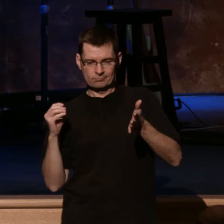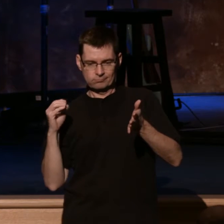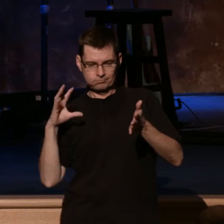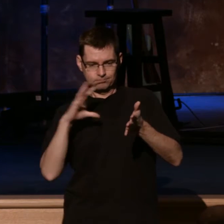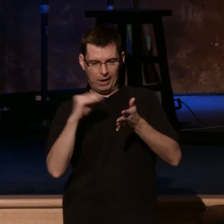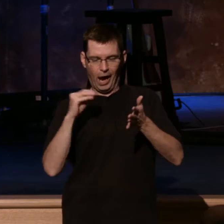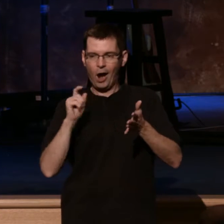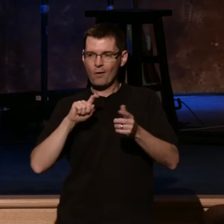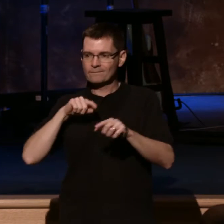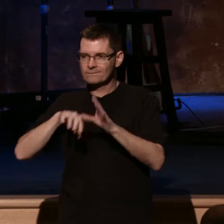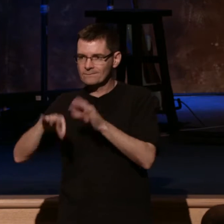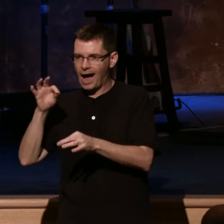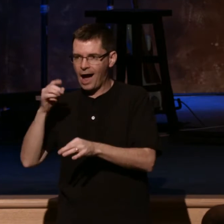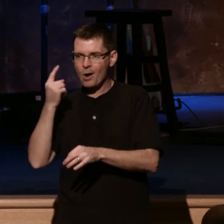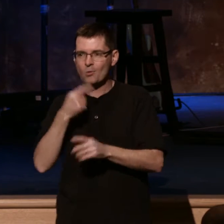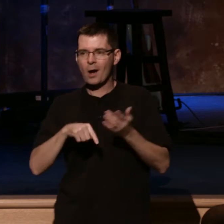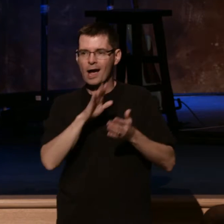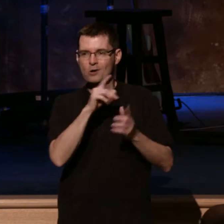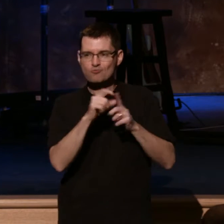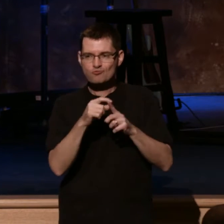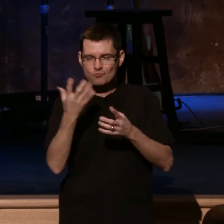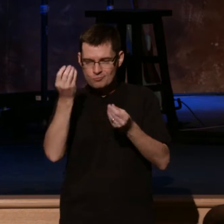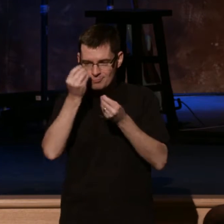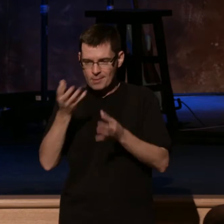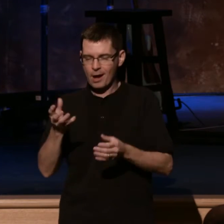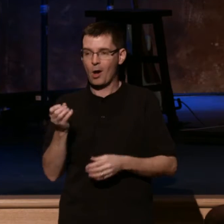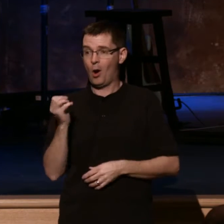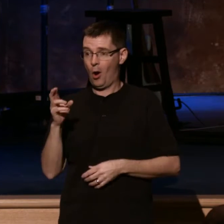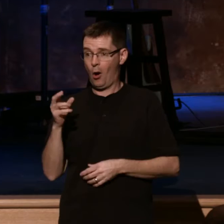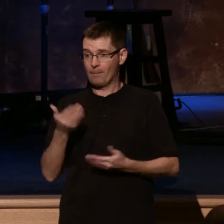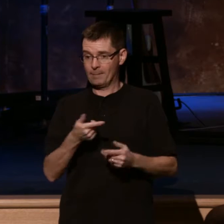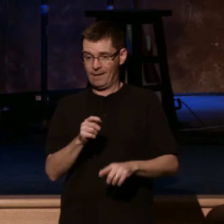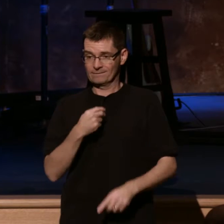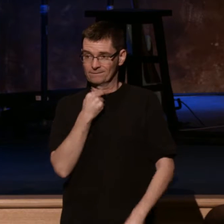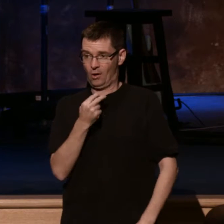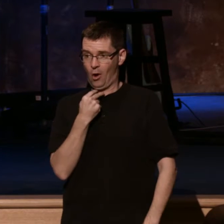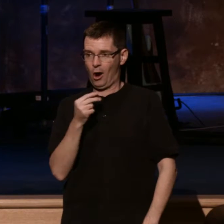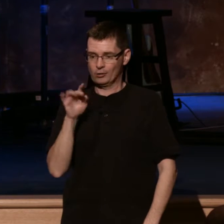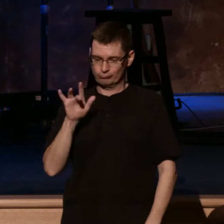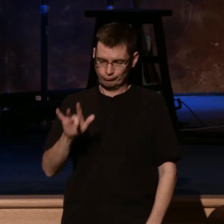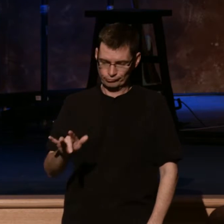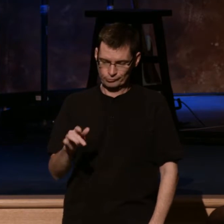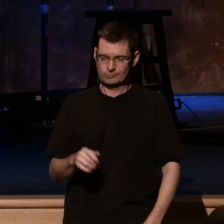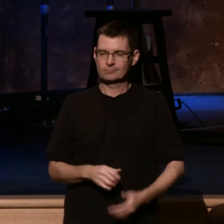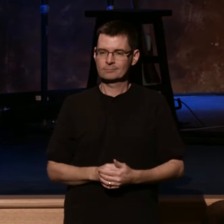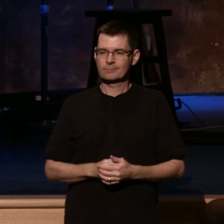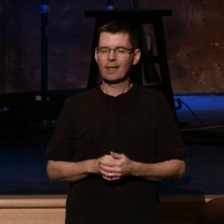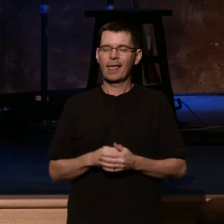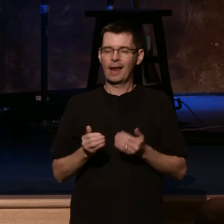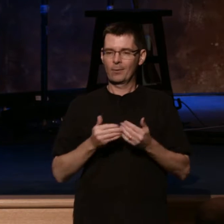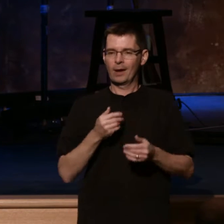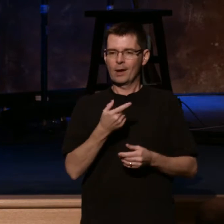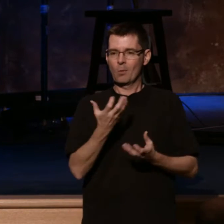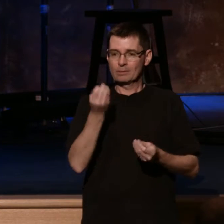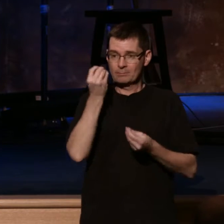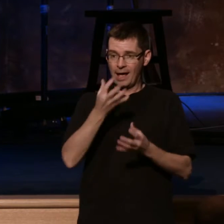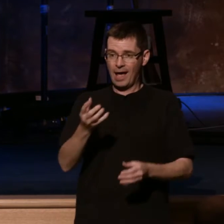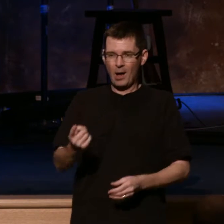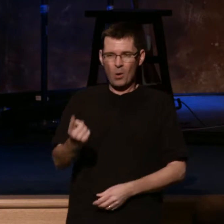Pull out a pen and a paper, let me tell you something, right? And one of those will be the single greatest need in our nation today is Jesus Christ living